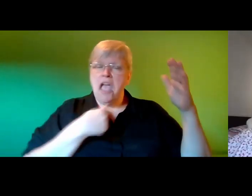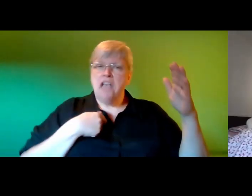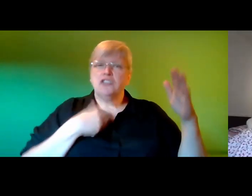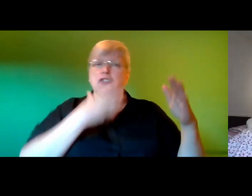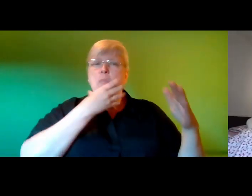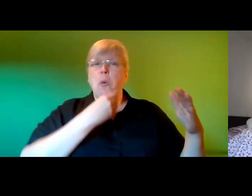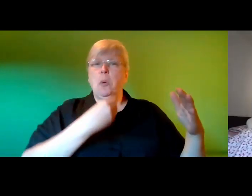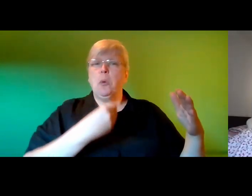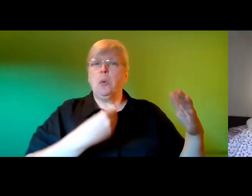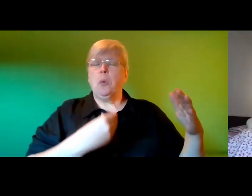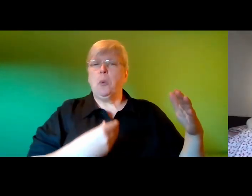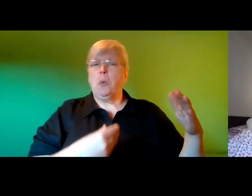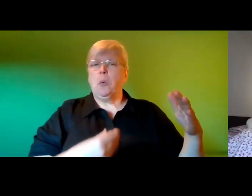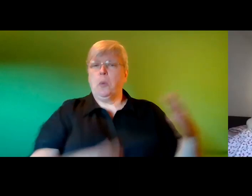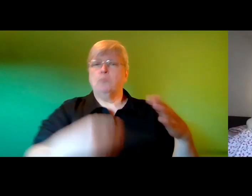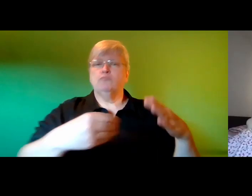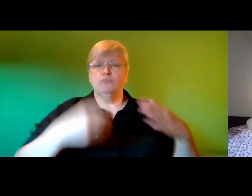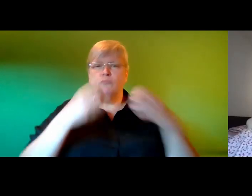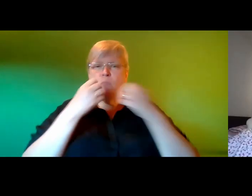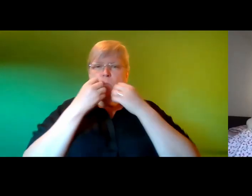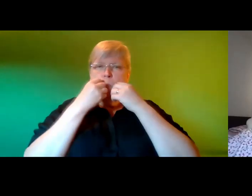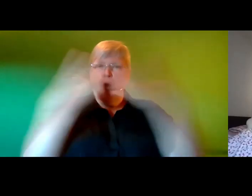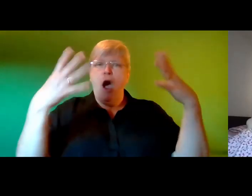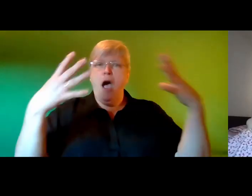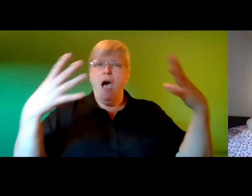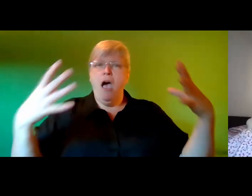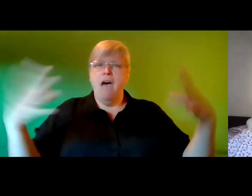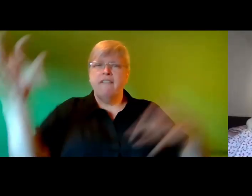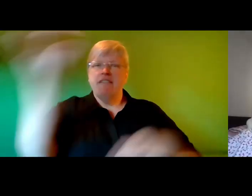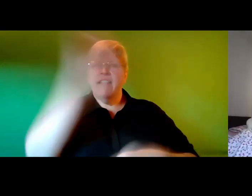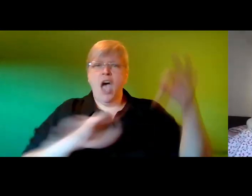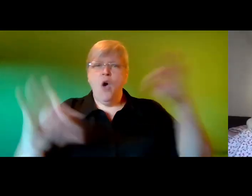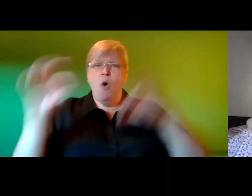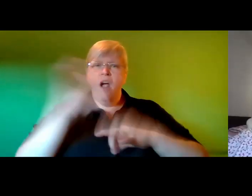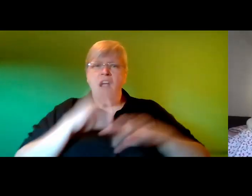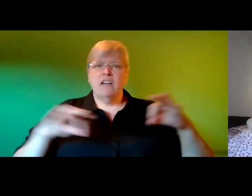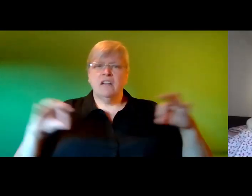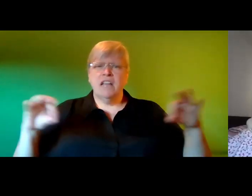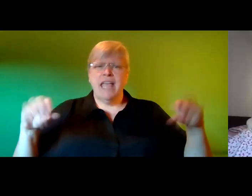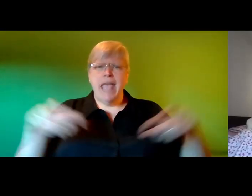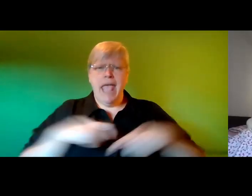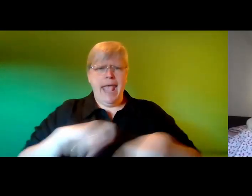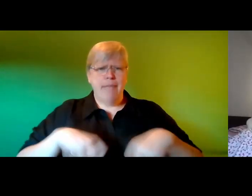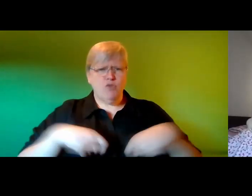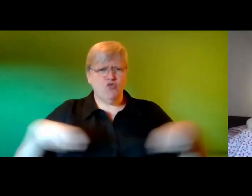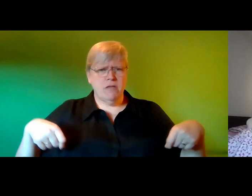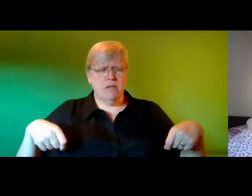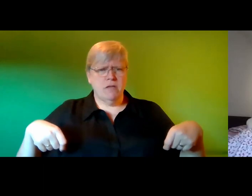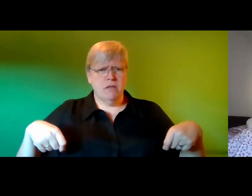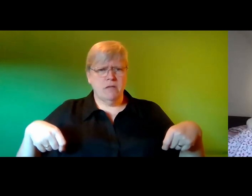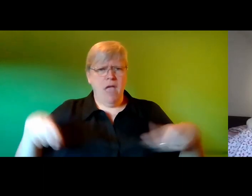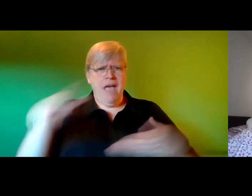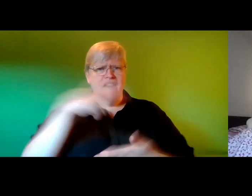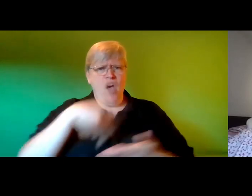tumbled down over his magnificent flowered apron in his hands he clutched a porcelain plate